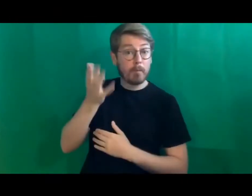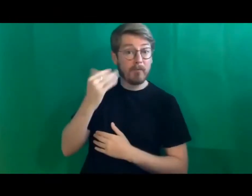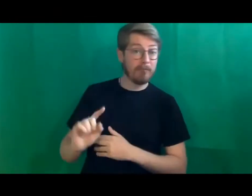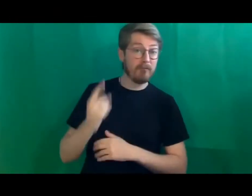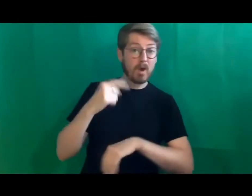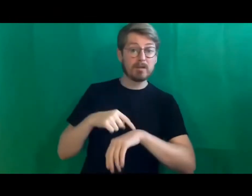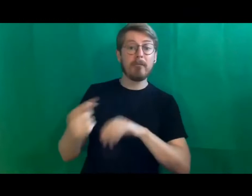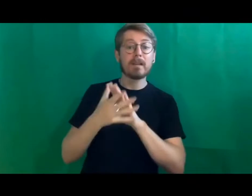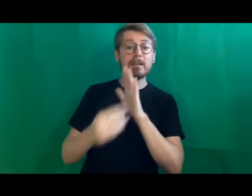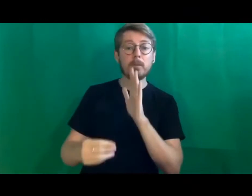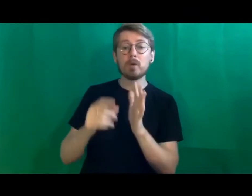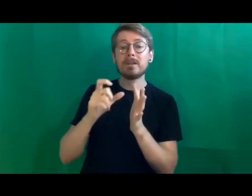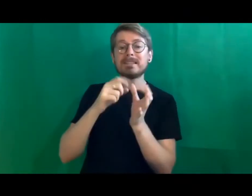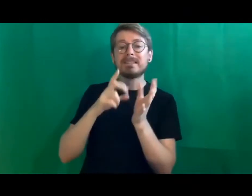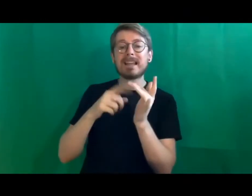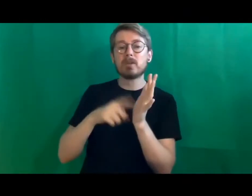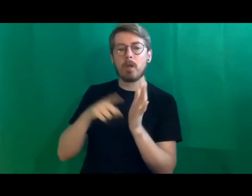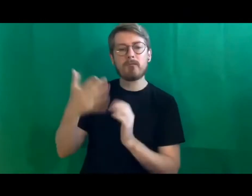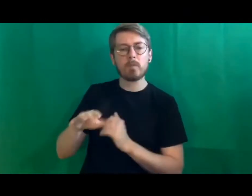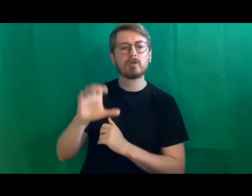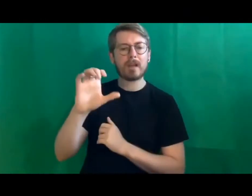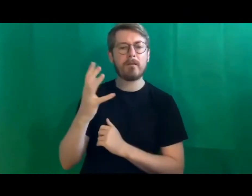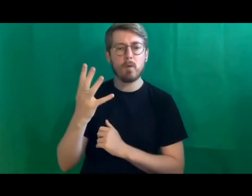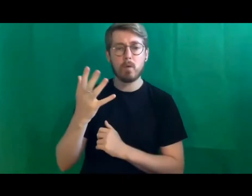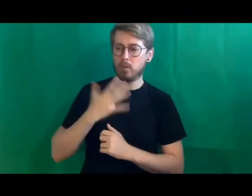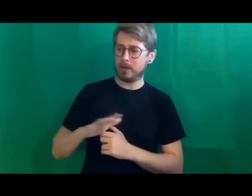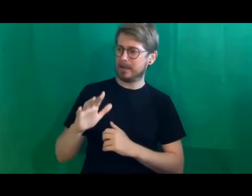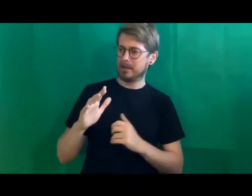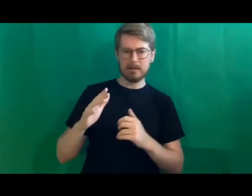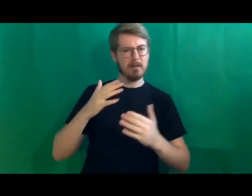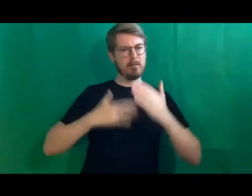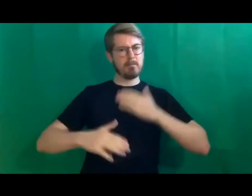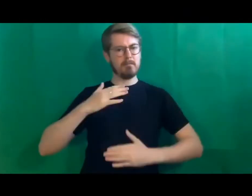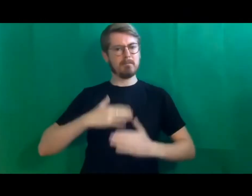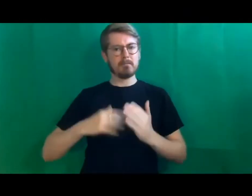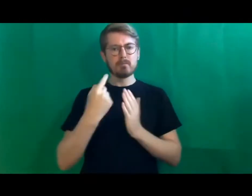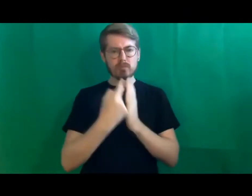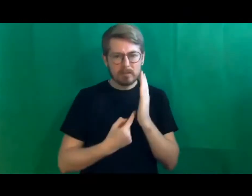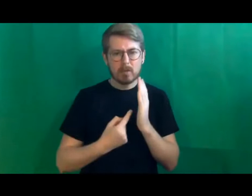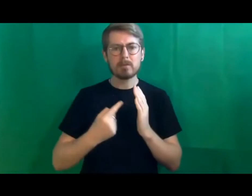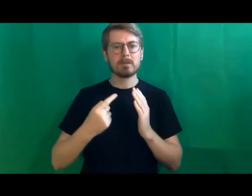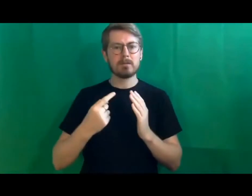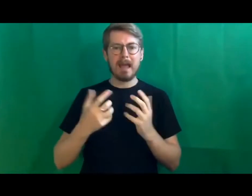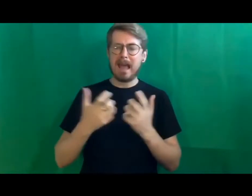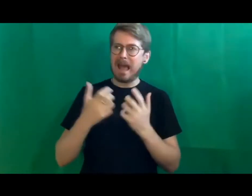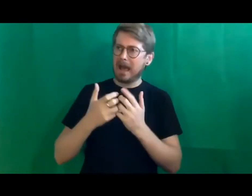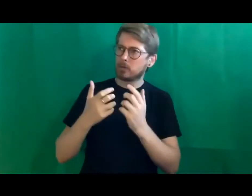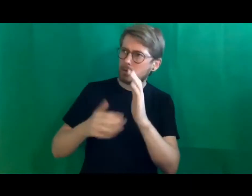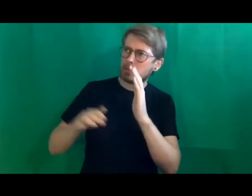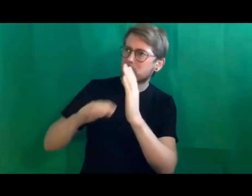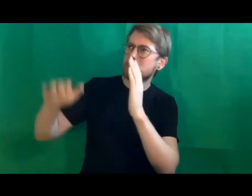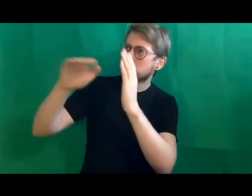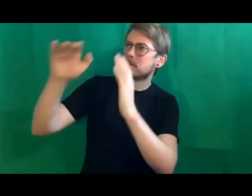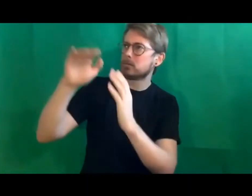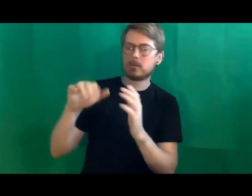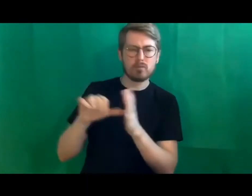from Channel 4 said that we need to agree a system of principles of behaviour and reporting for freelancers and an escalation process. Dan Lowe of Channel 5